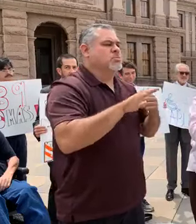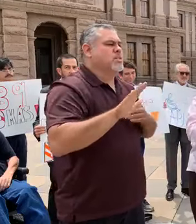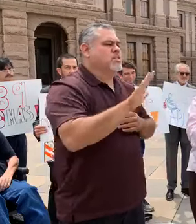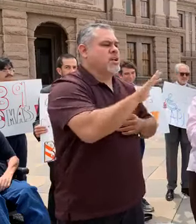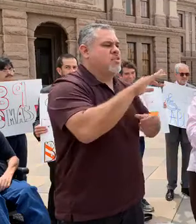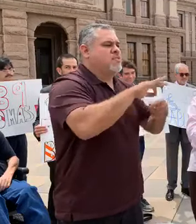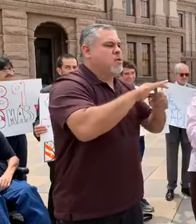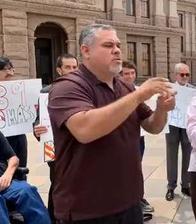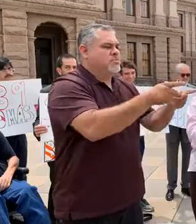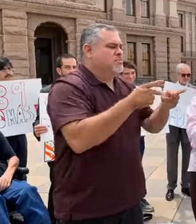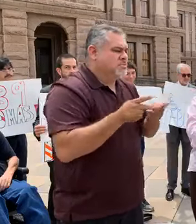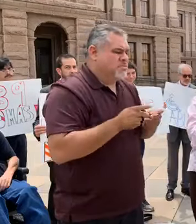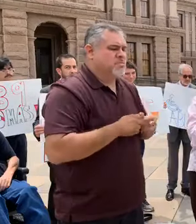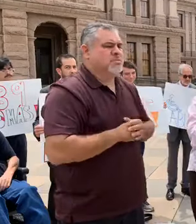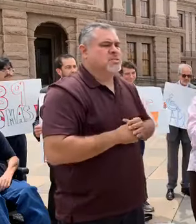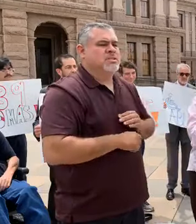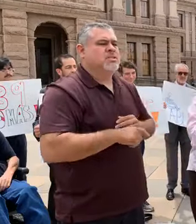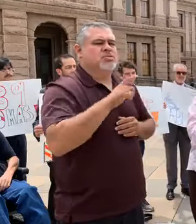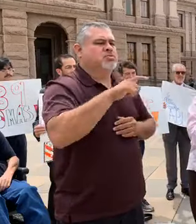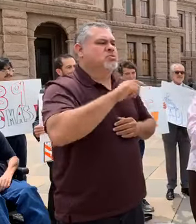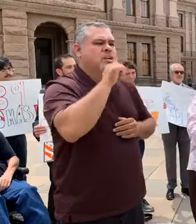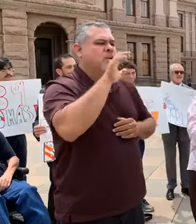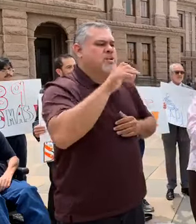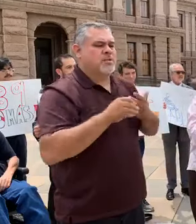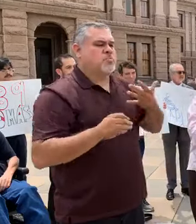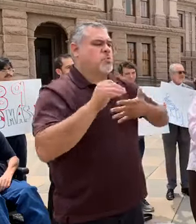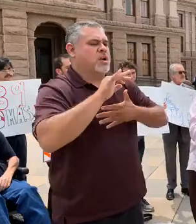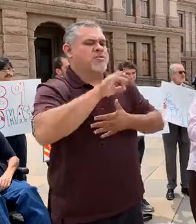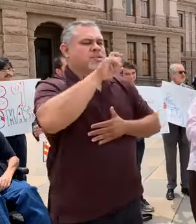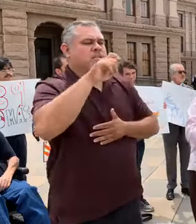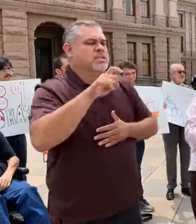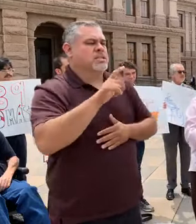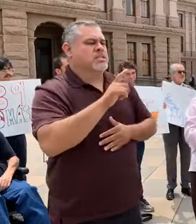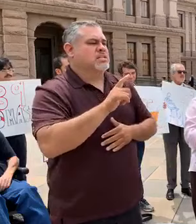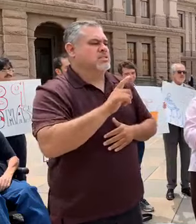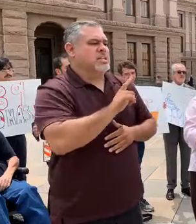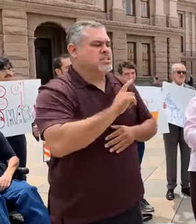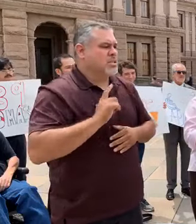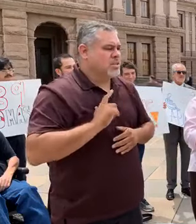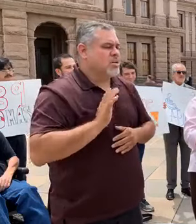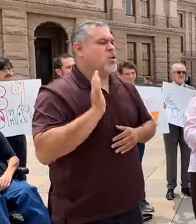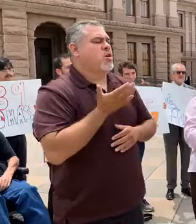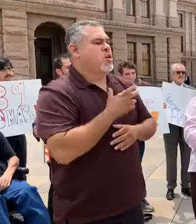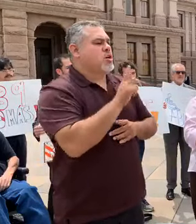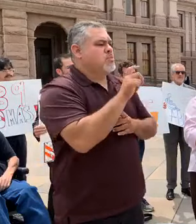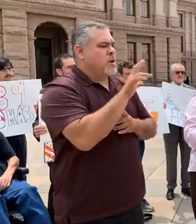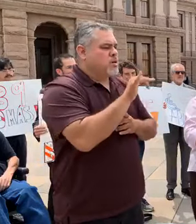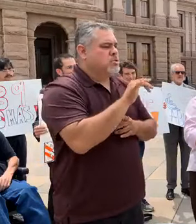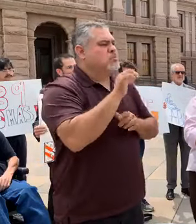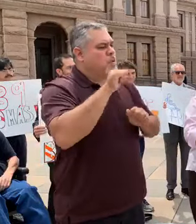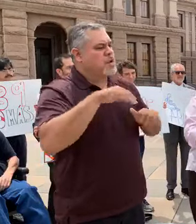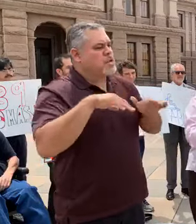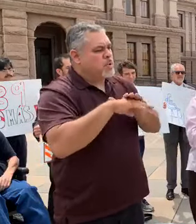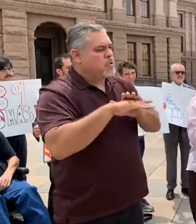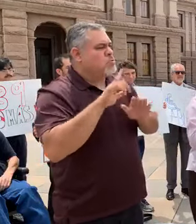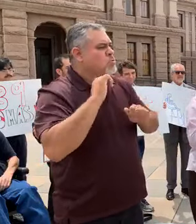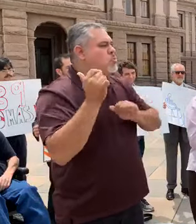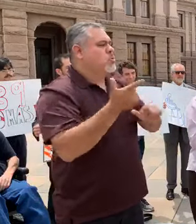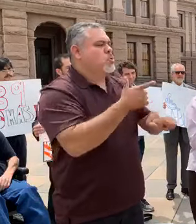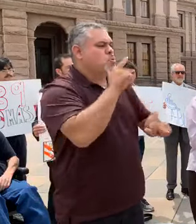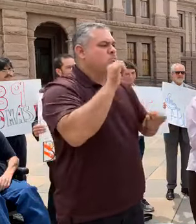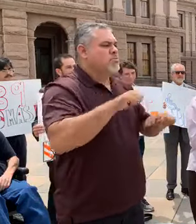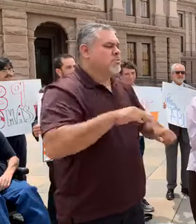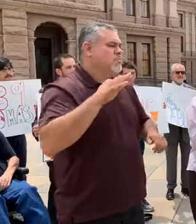This should not be a priority of the Texas legislature. Our democracy should be accessible to all eligible